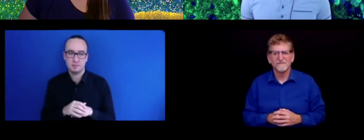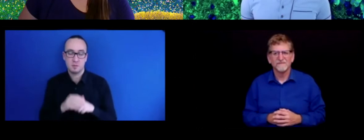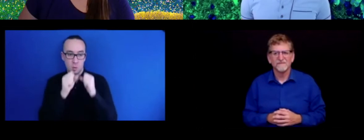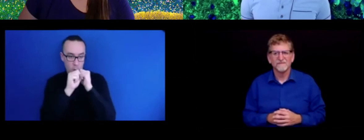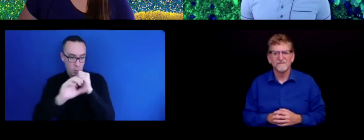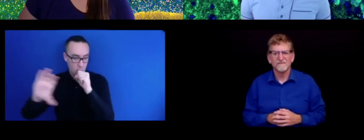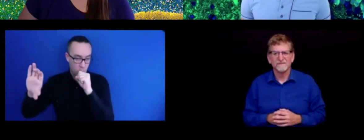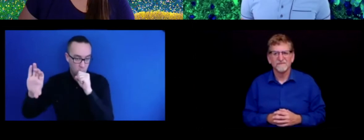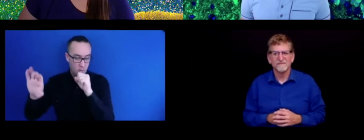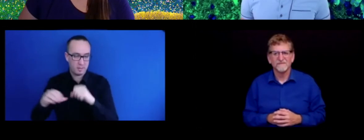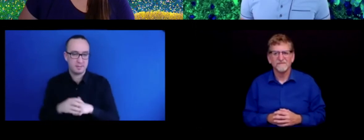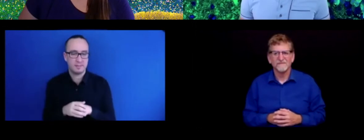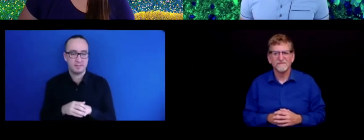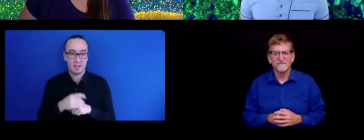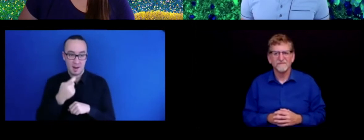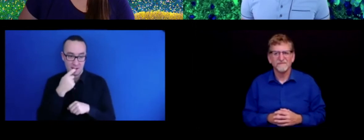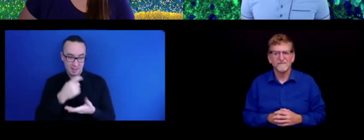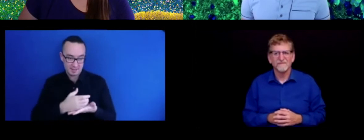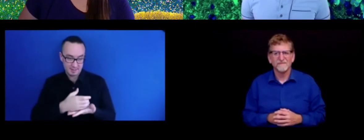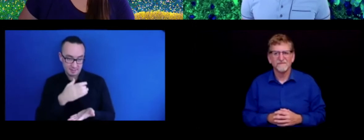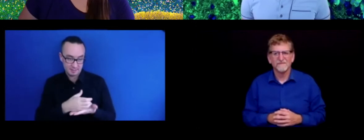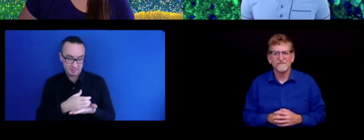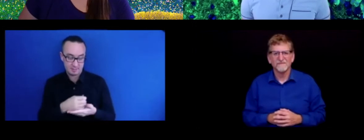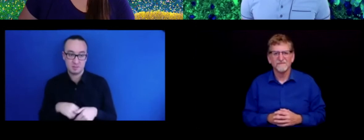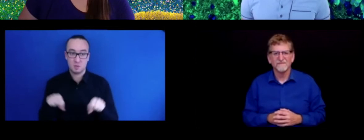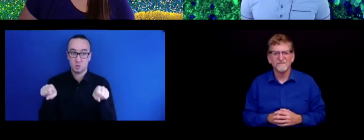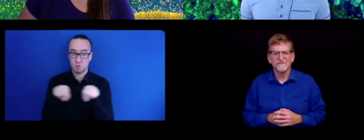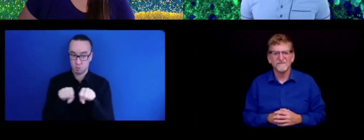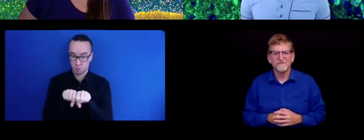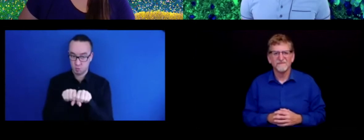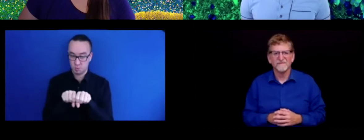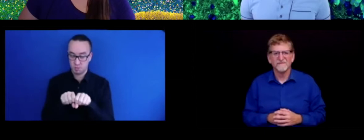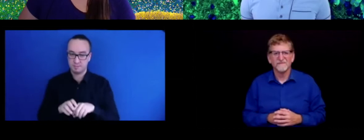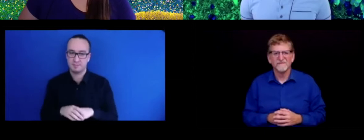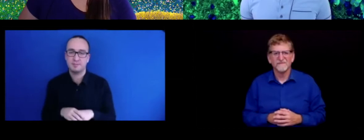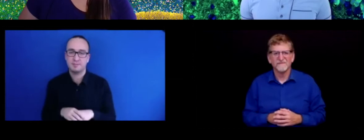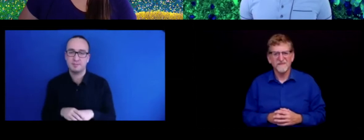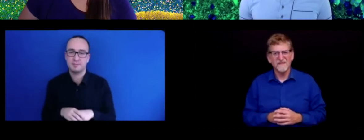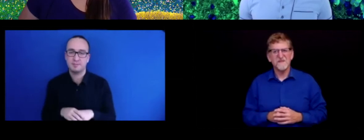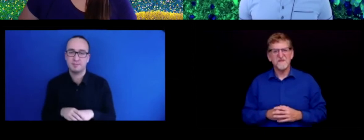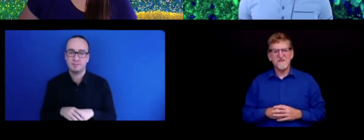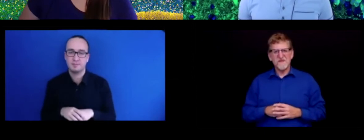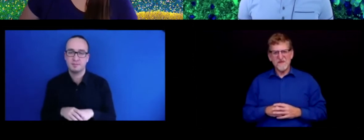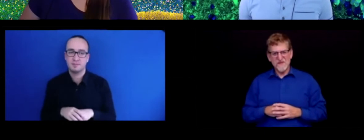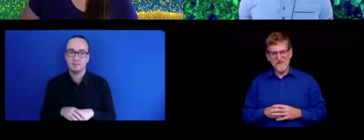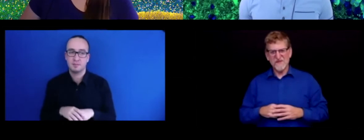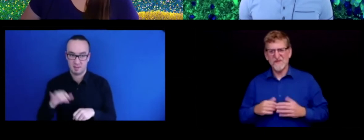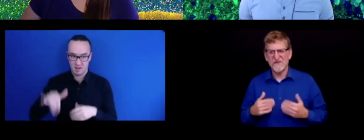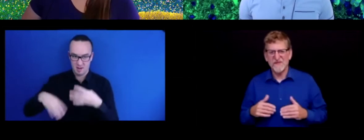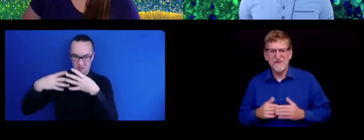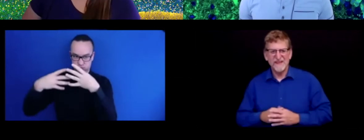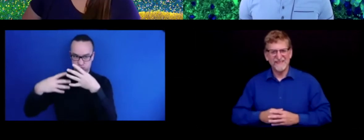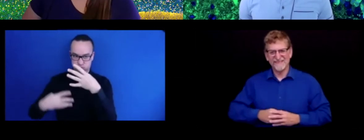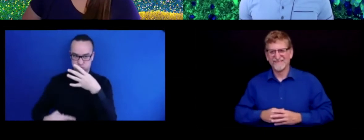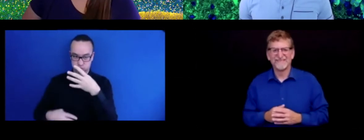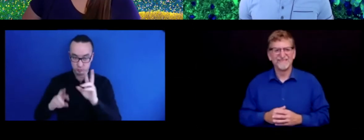Horn. Glass. Shoe. Those are the words. Okay. now. Yep. All